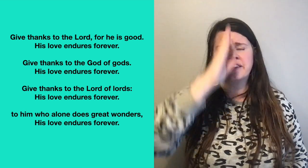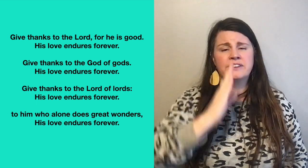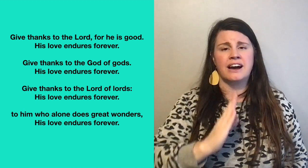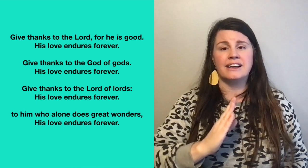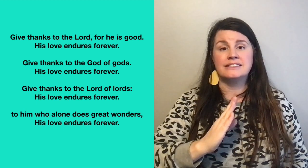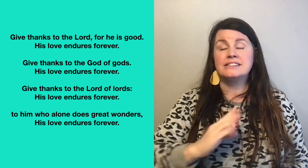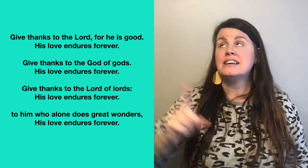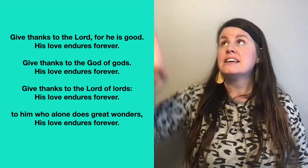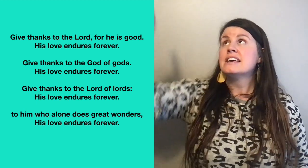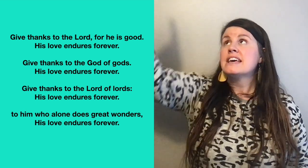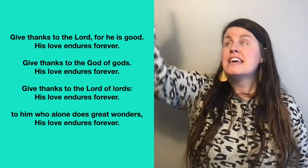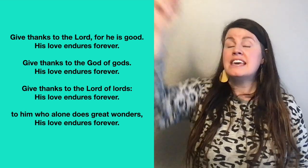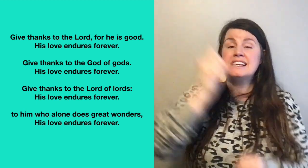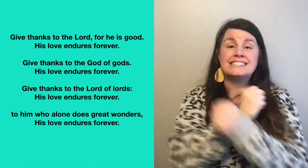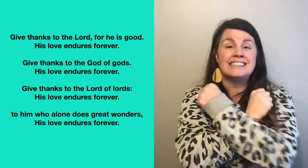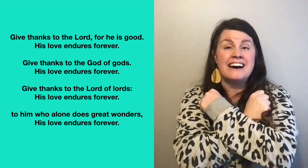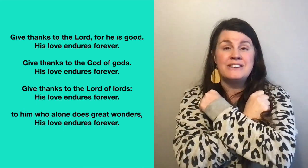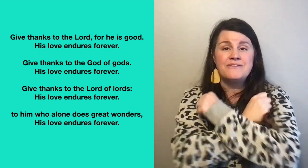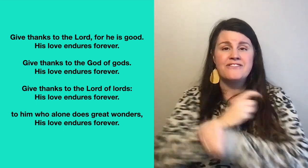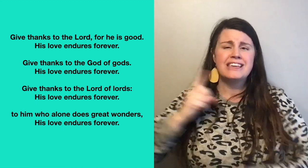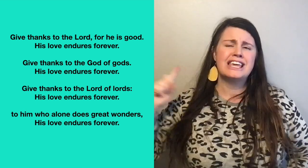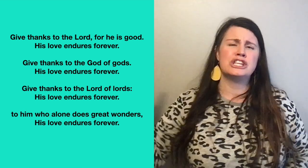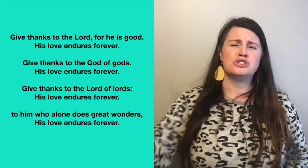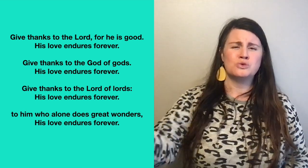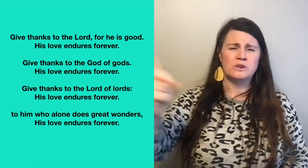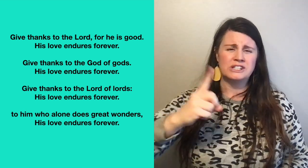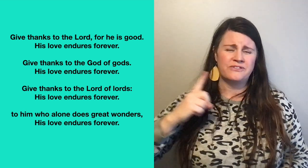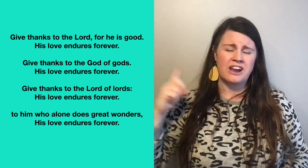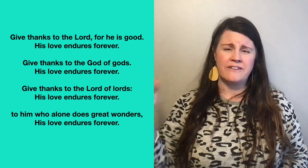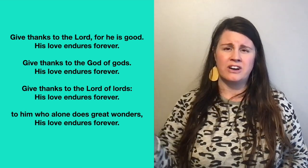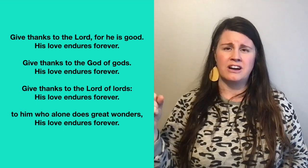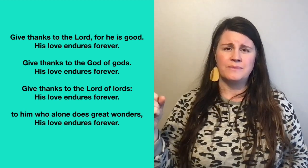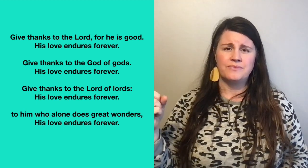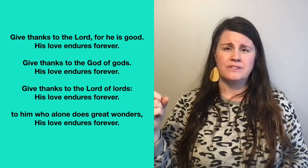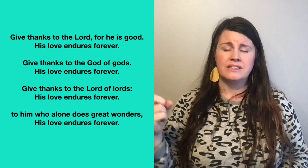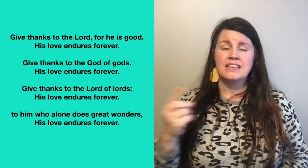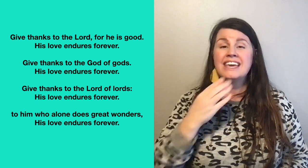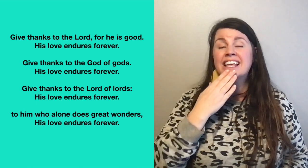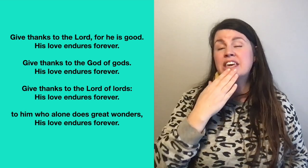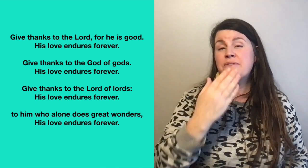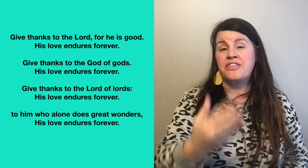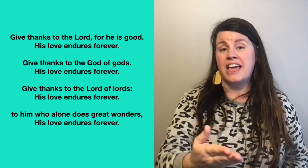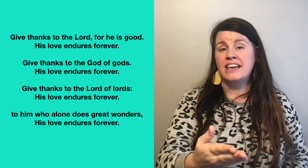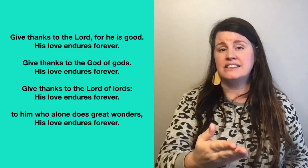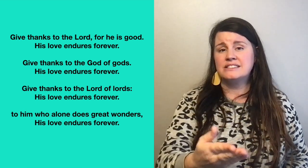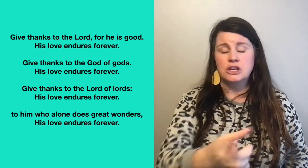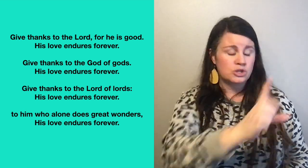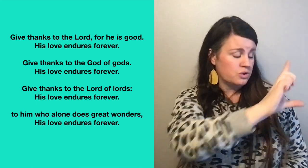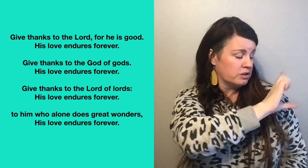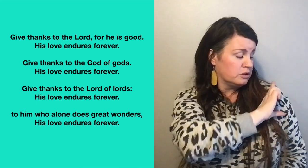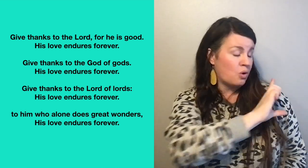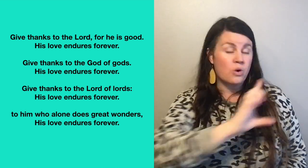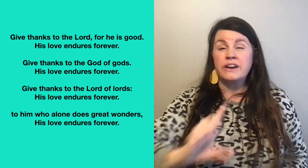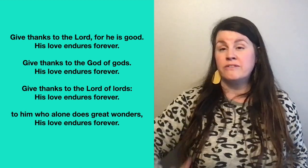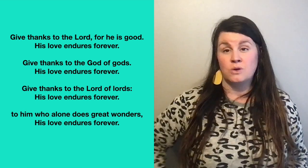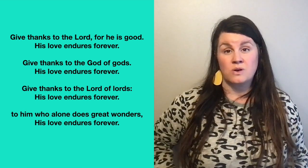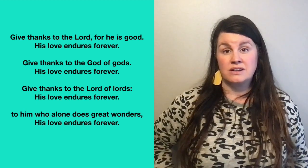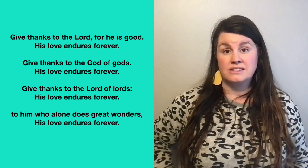of lords.